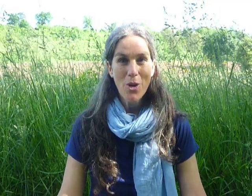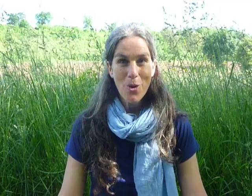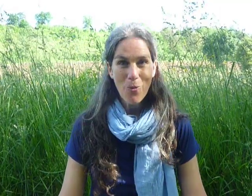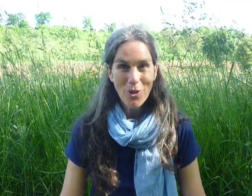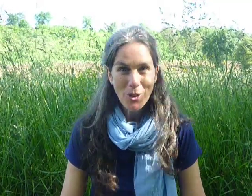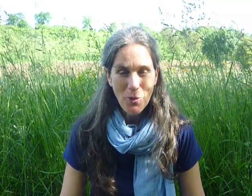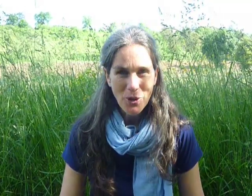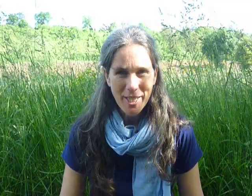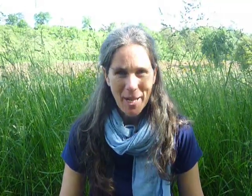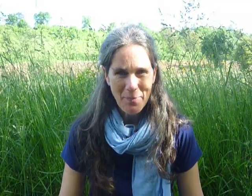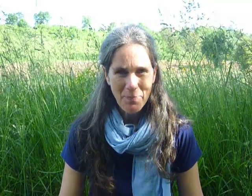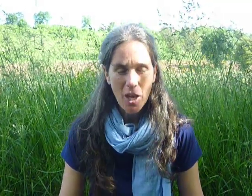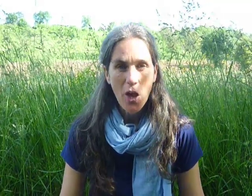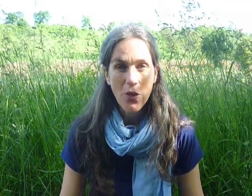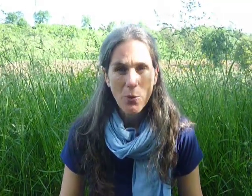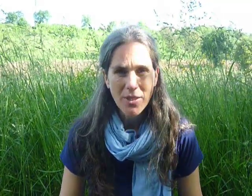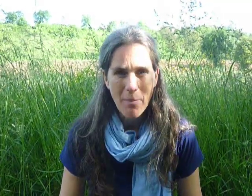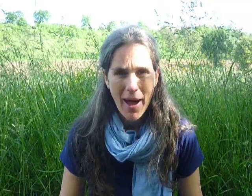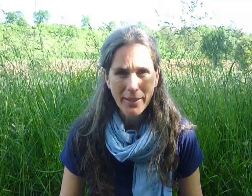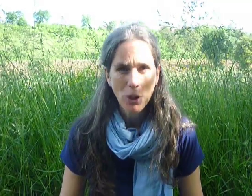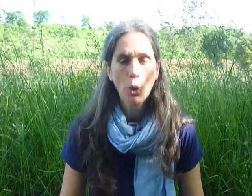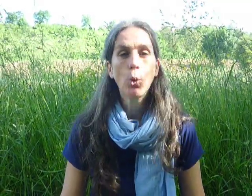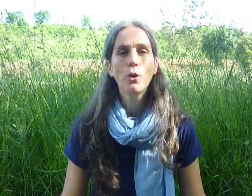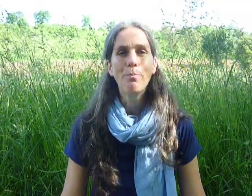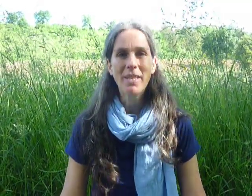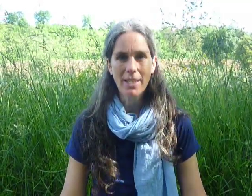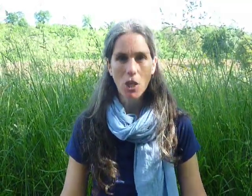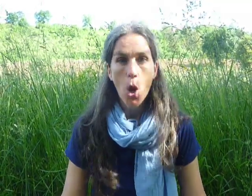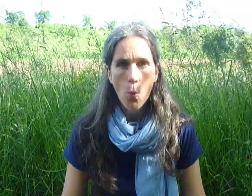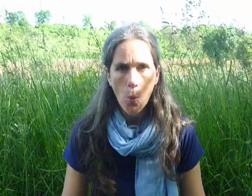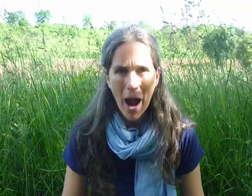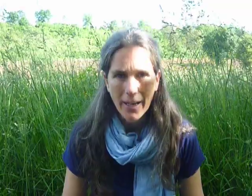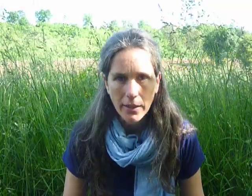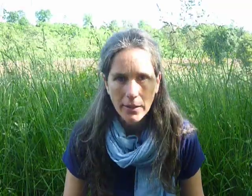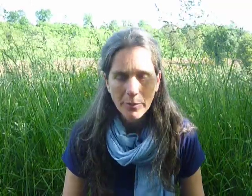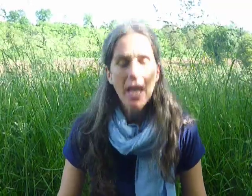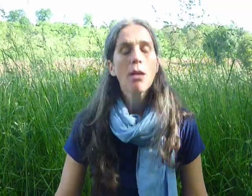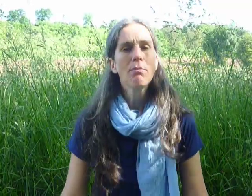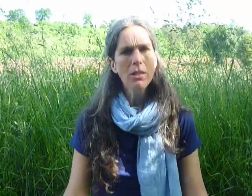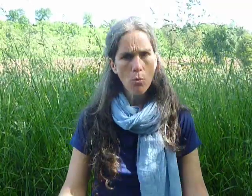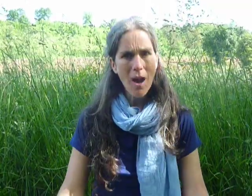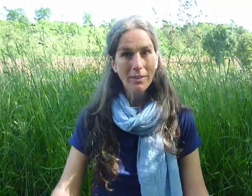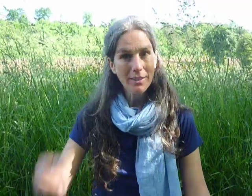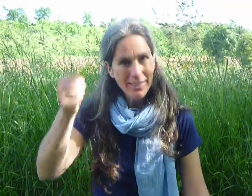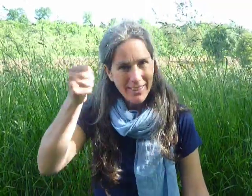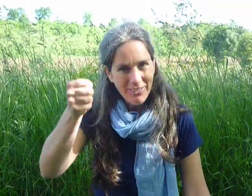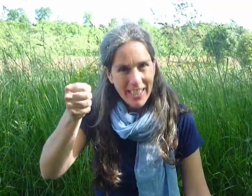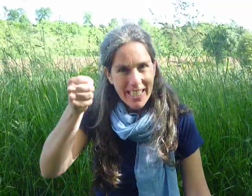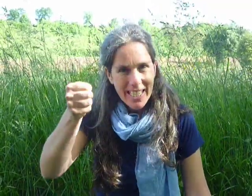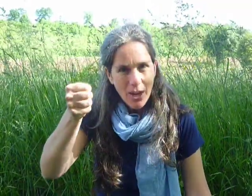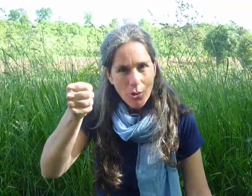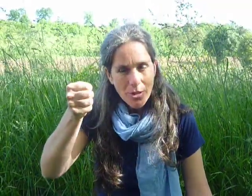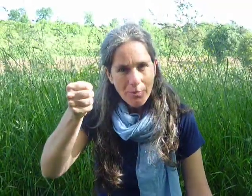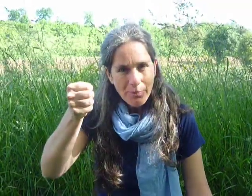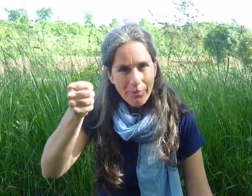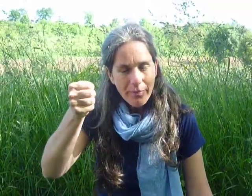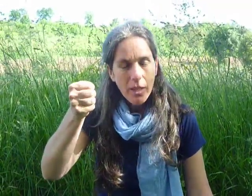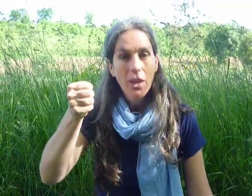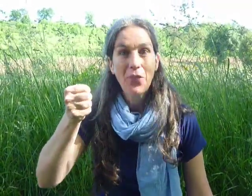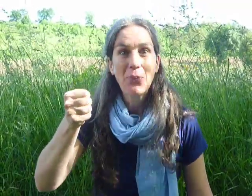Once upon a time there was a man called Mr. Waggle. Mr. Waggle lived in this house. There